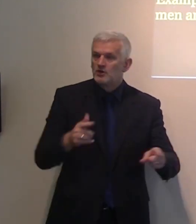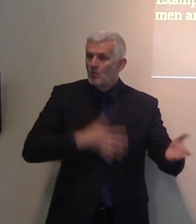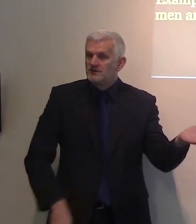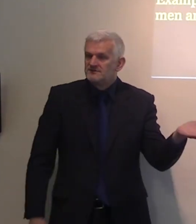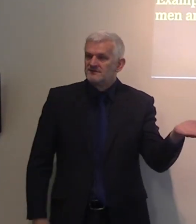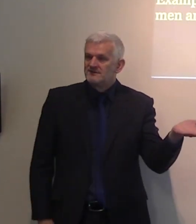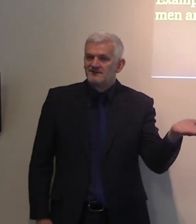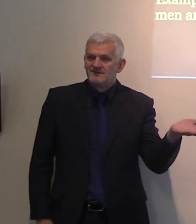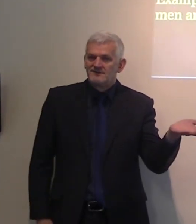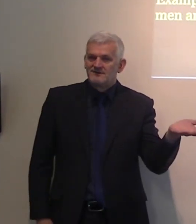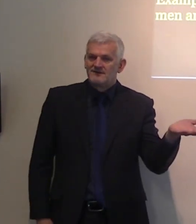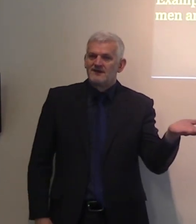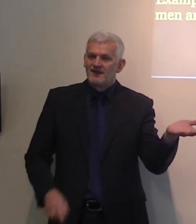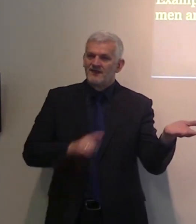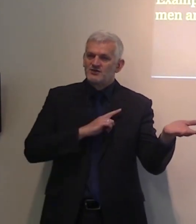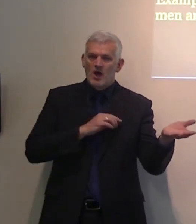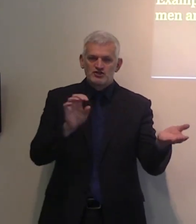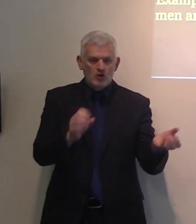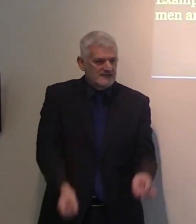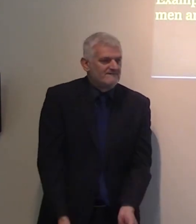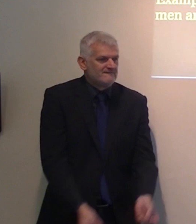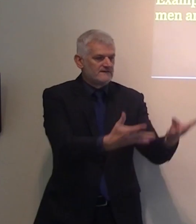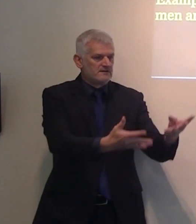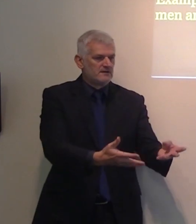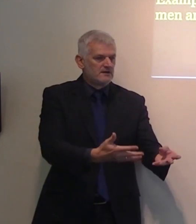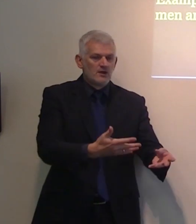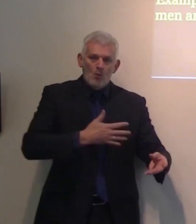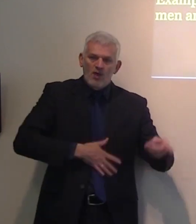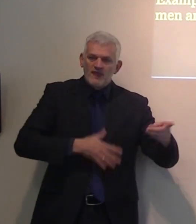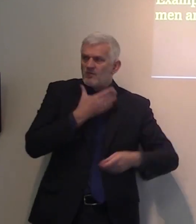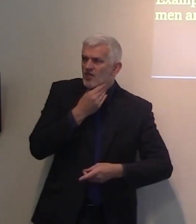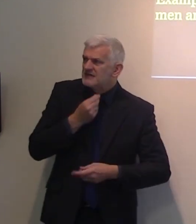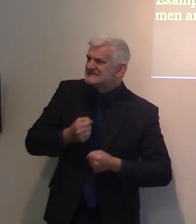what the Lord Jesus Christ said about blessed are they which